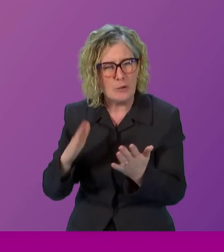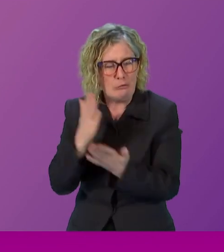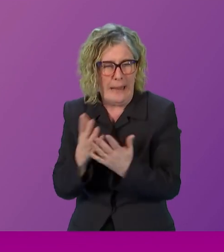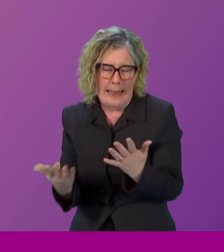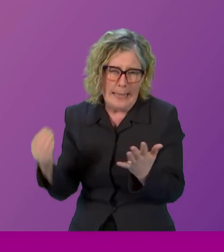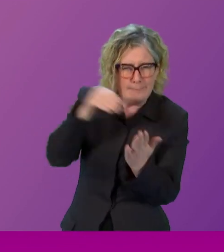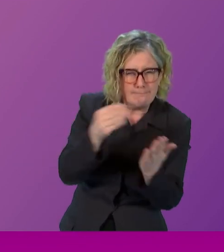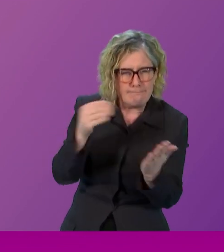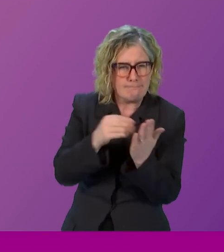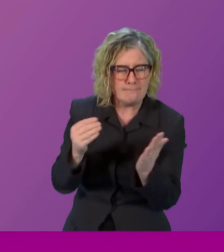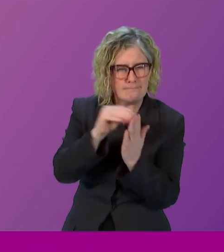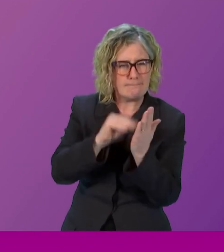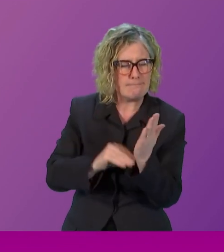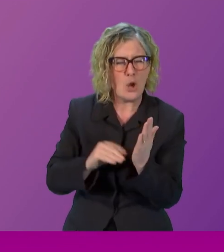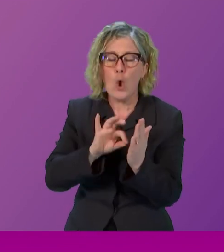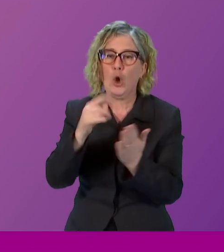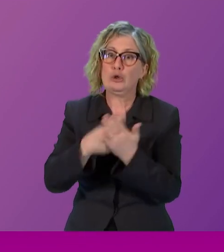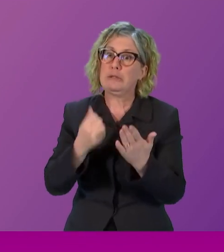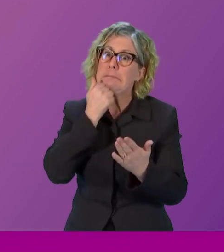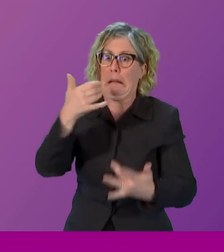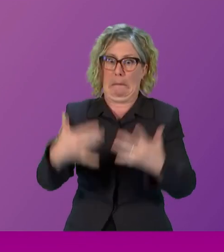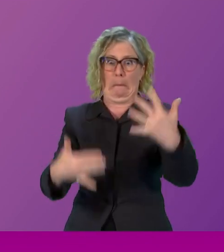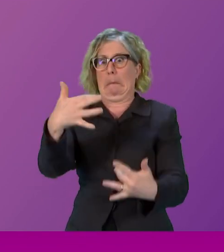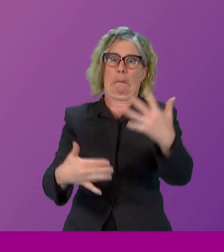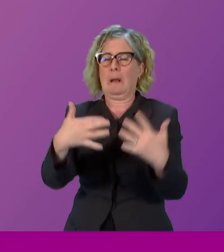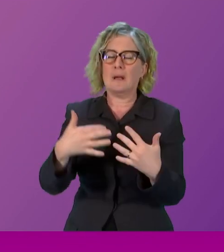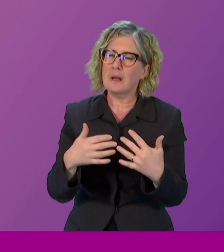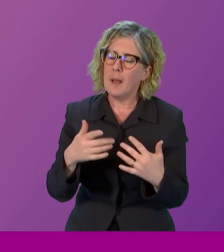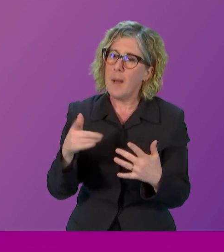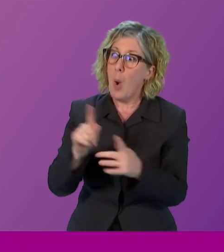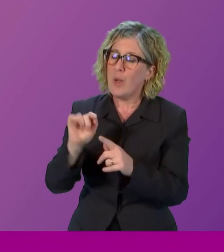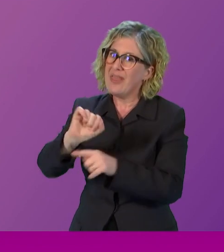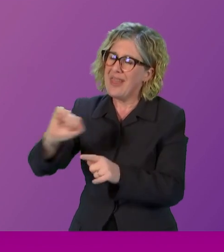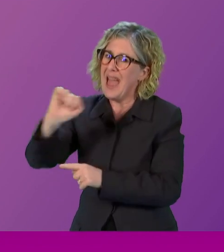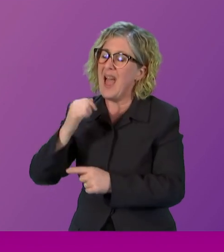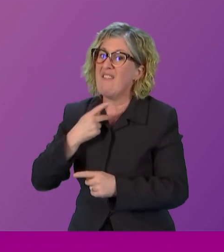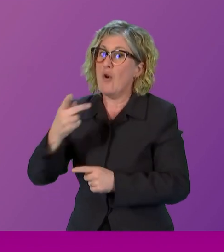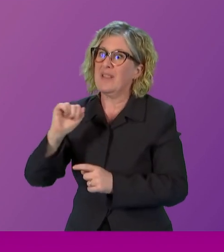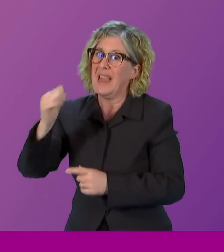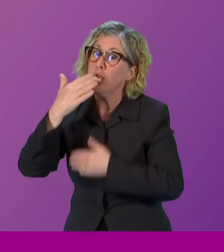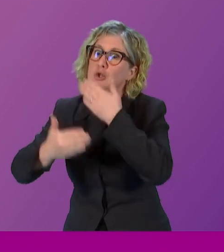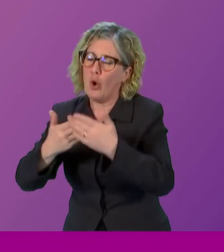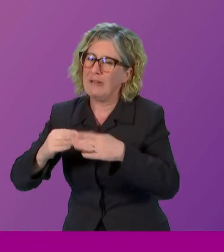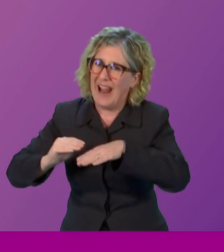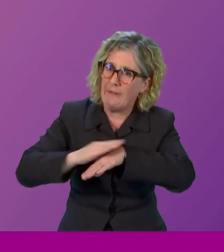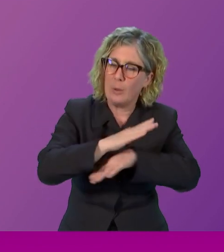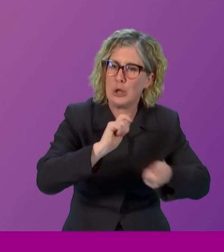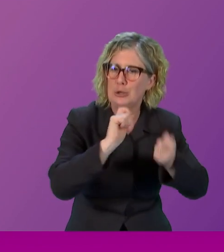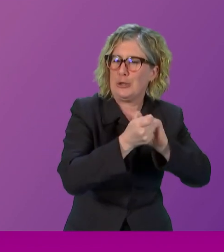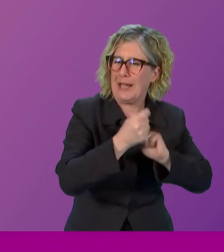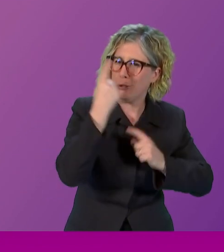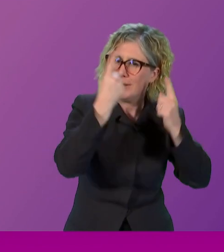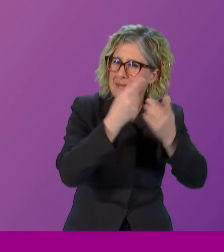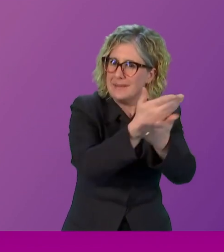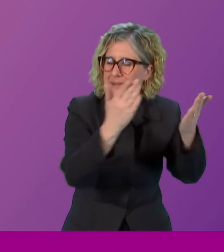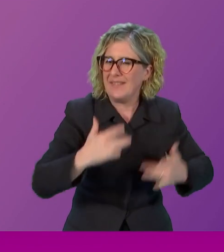changing experiences and opinions as well. Thank you very much. And Megan, on how the Women's Health Plan, well, how we can ensure